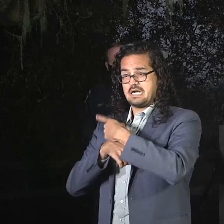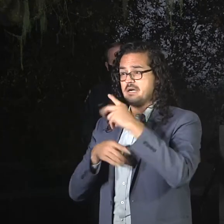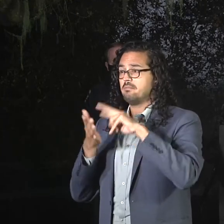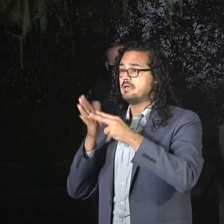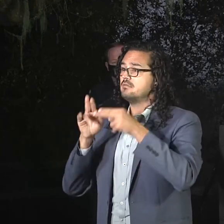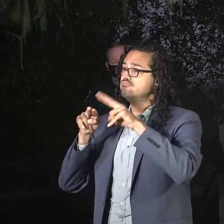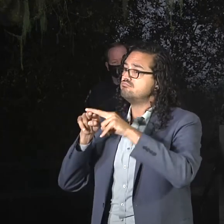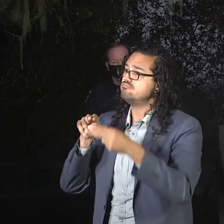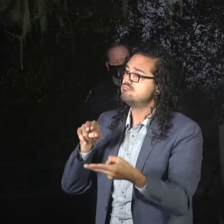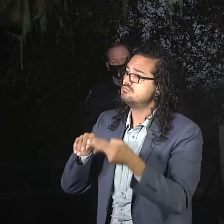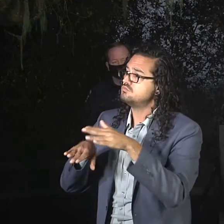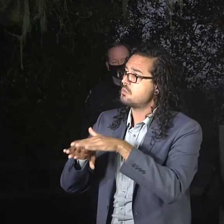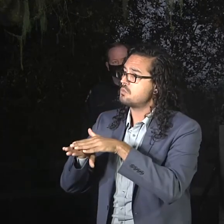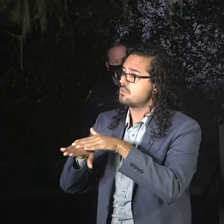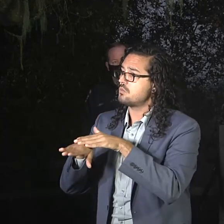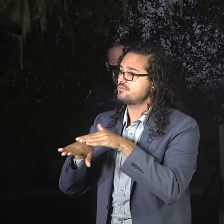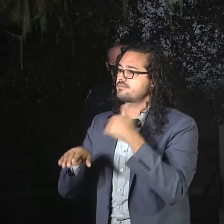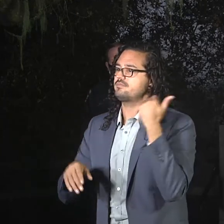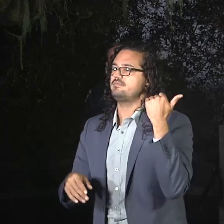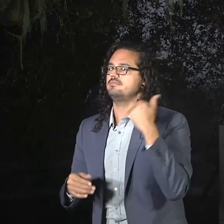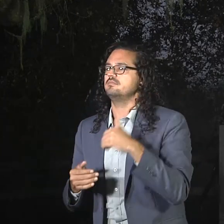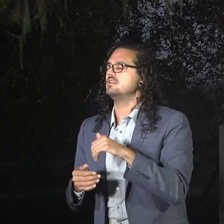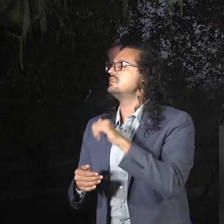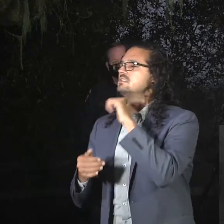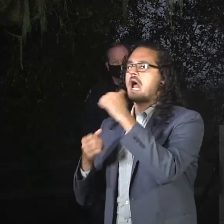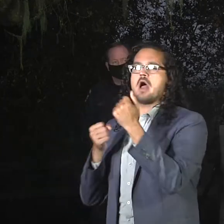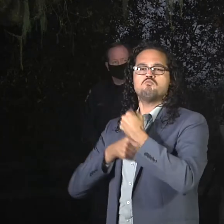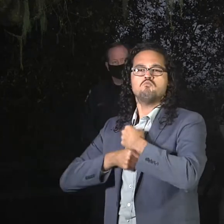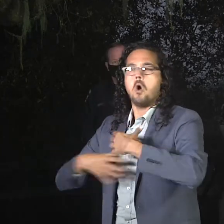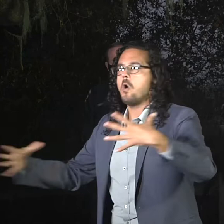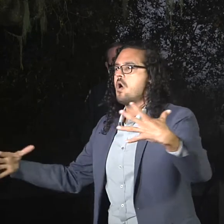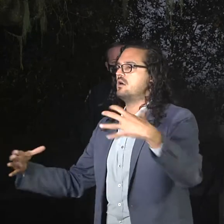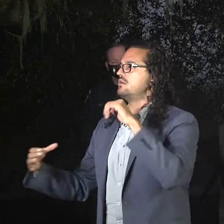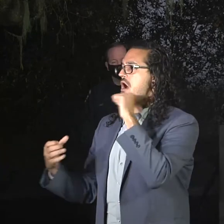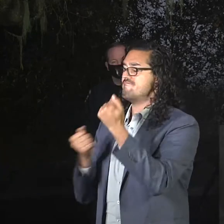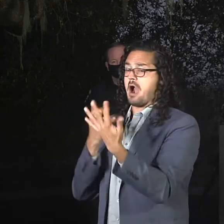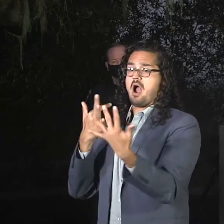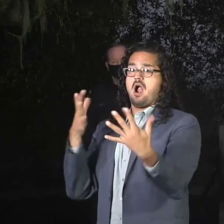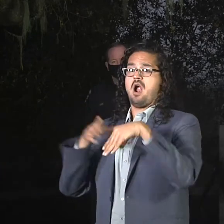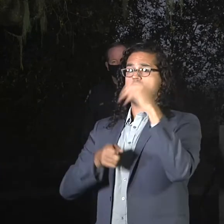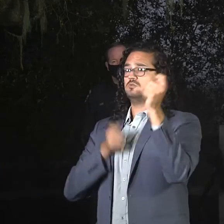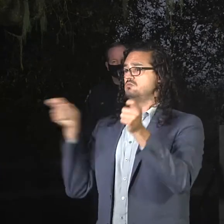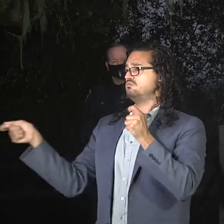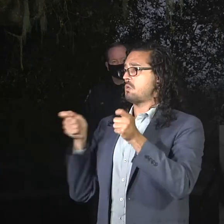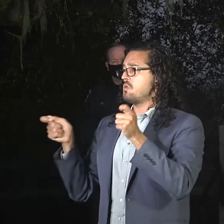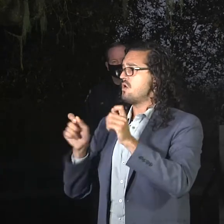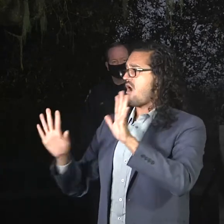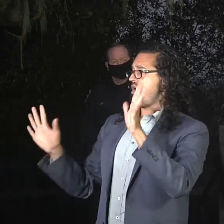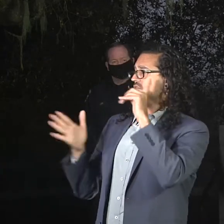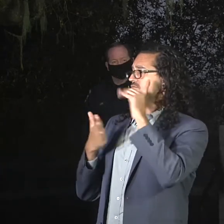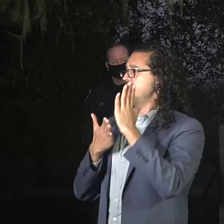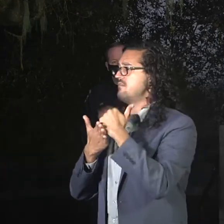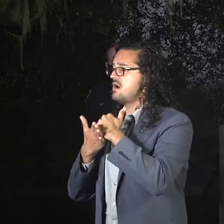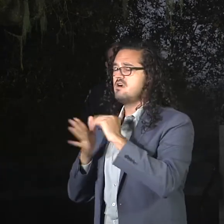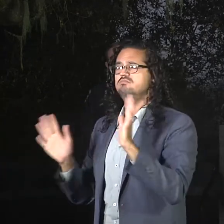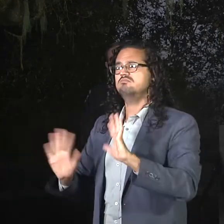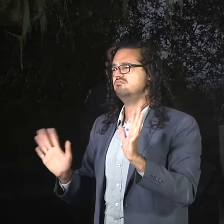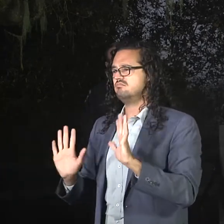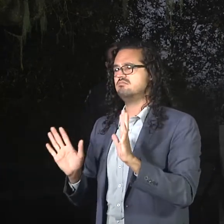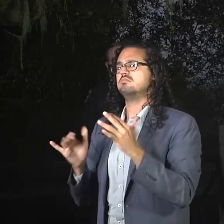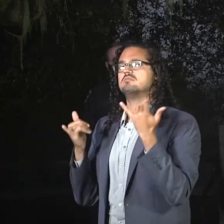explosive. Correct. It's not explosive. We're not seeing the runs, the fire runs that we experienced a week ago. The weather has changed. It's